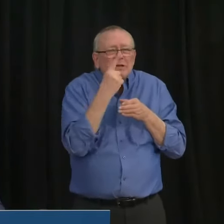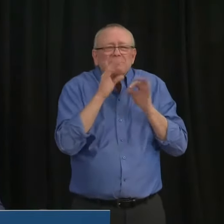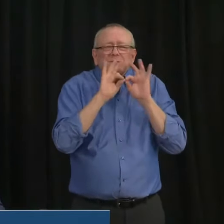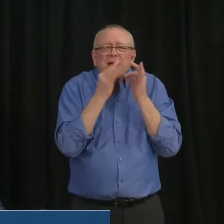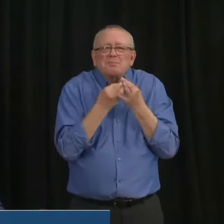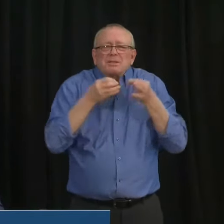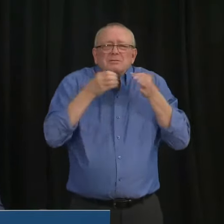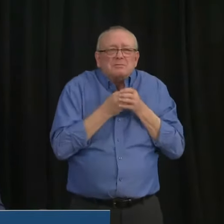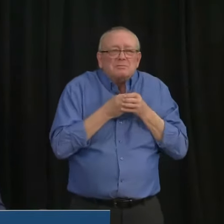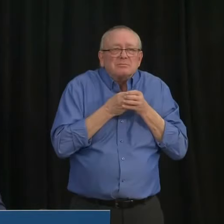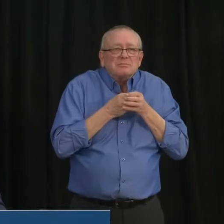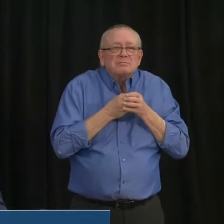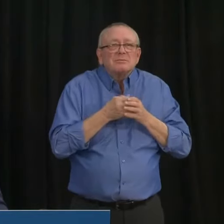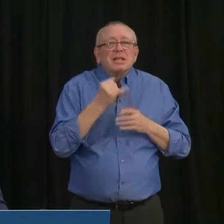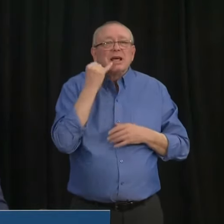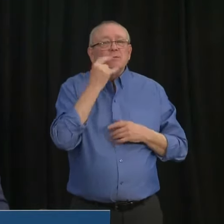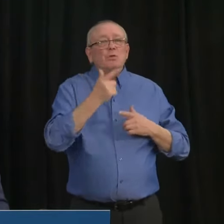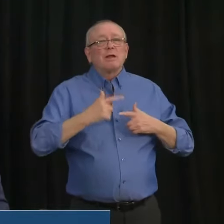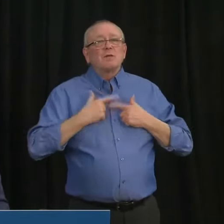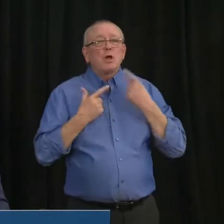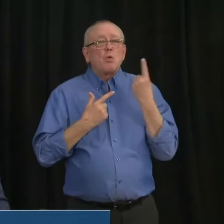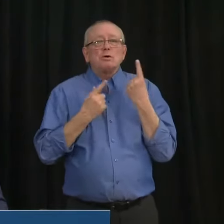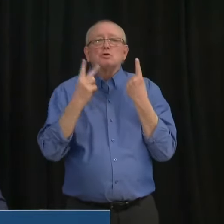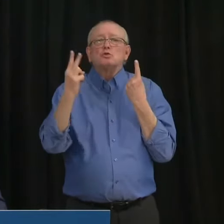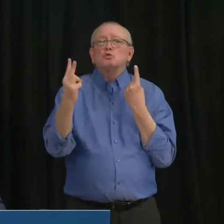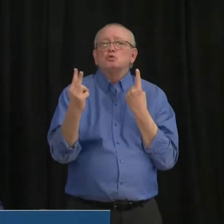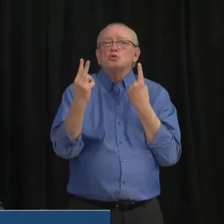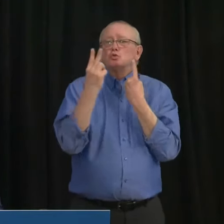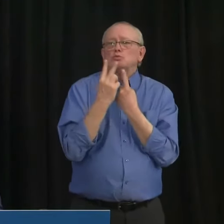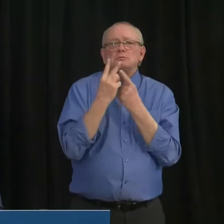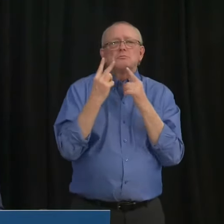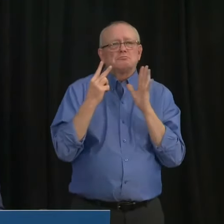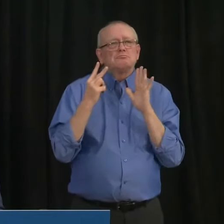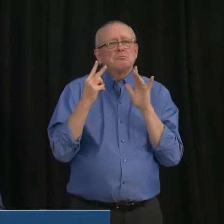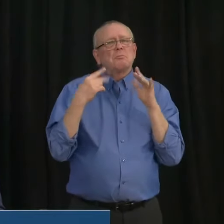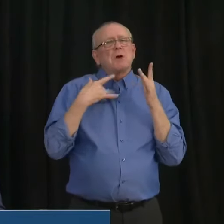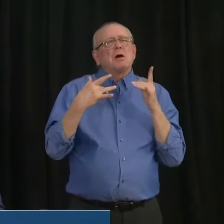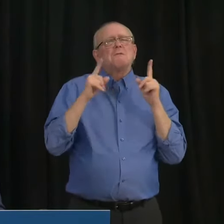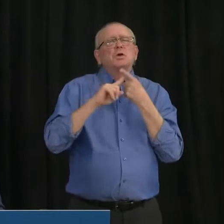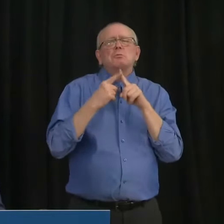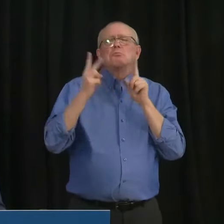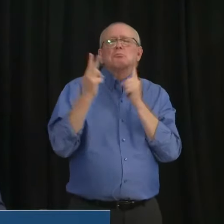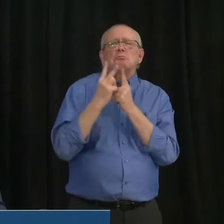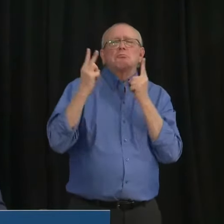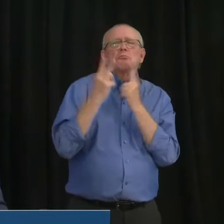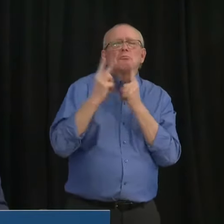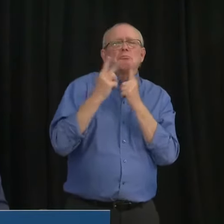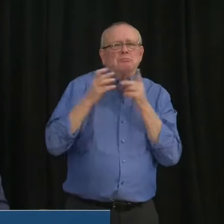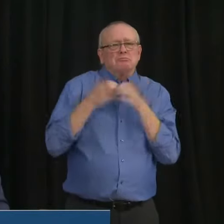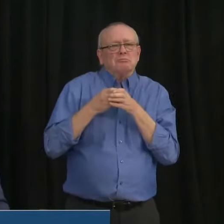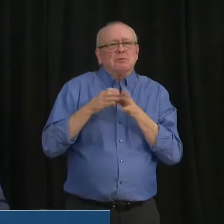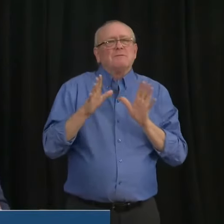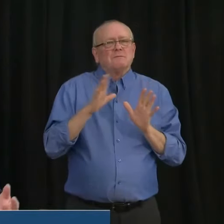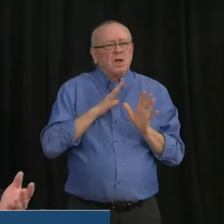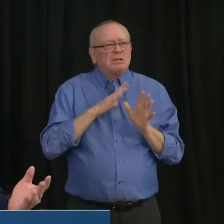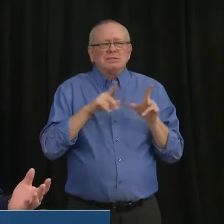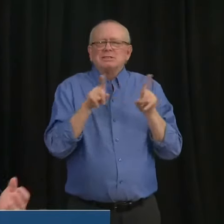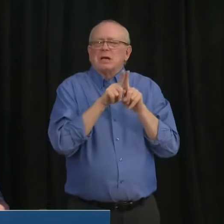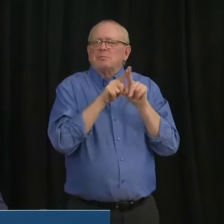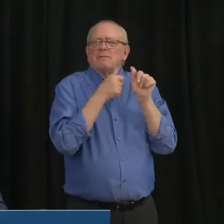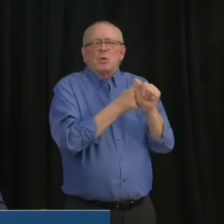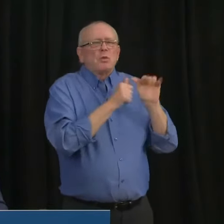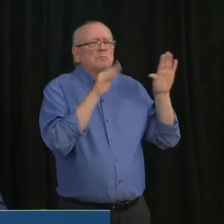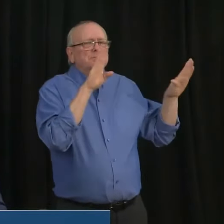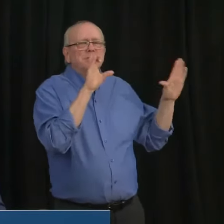your two designated close contacts. This is the same principle that's informed the public health policy in British Columbia, uh, which is experiencing